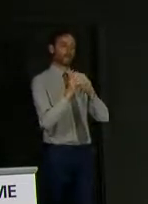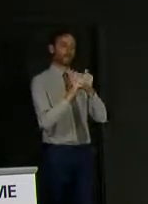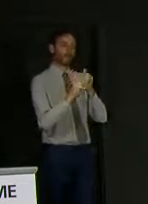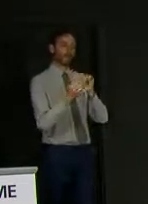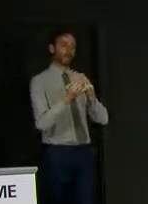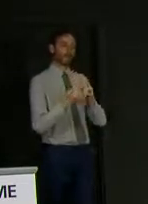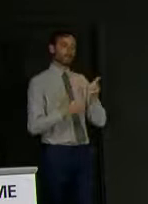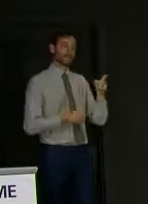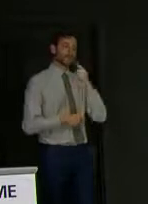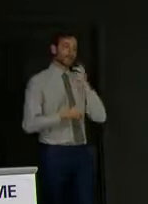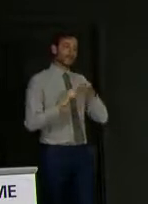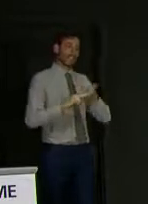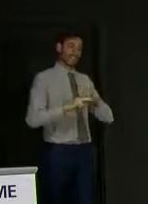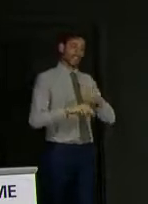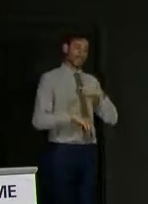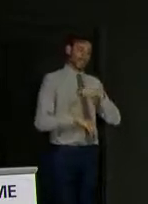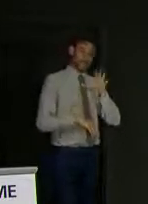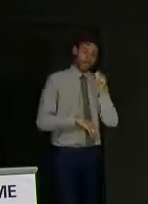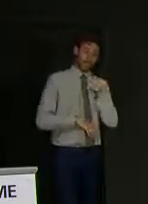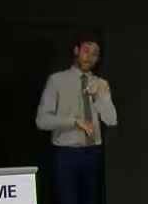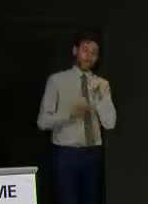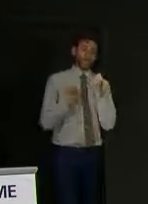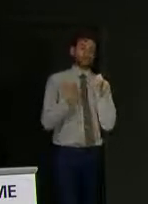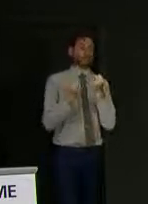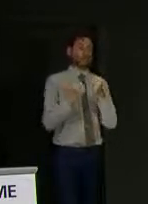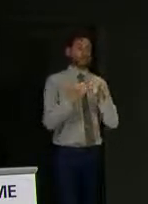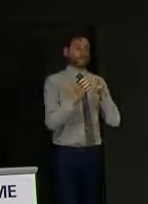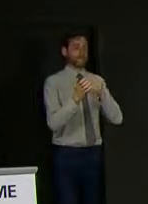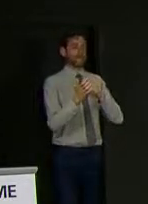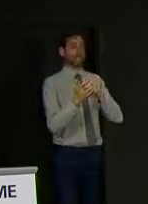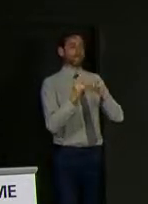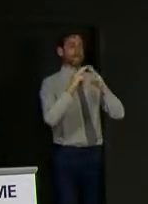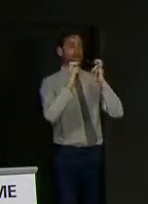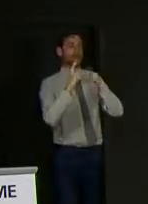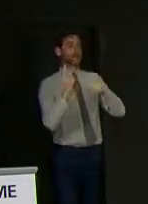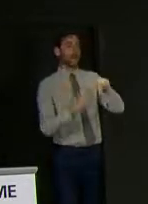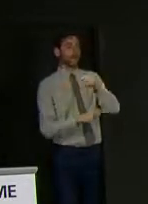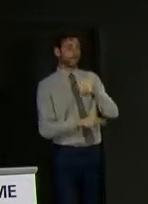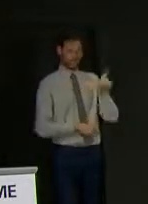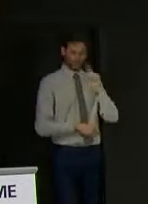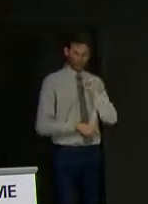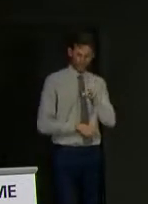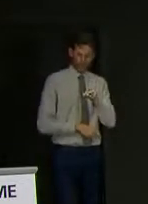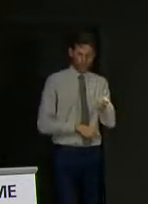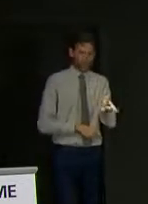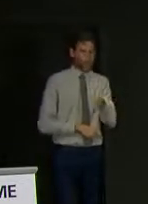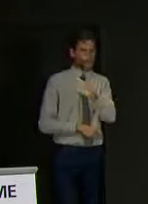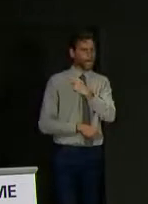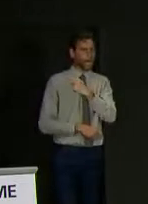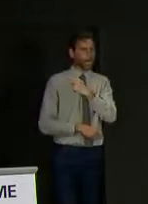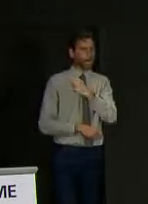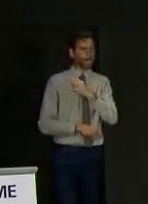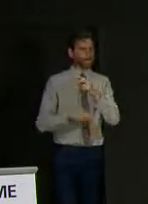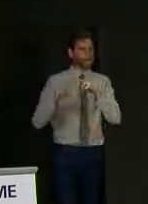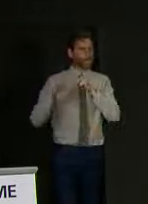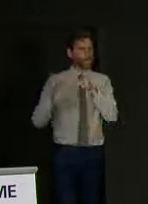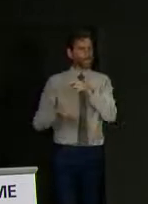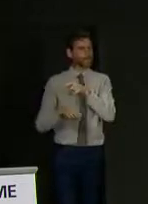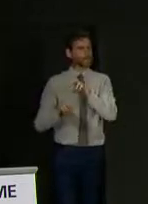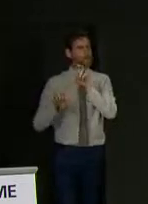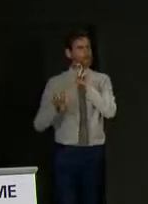if they'd caught him driving to Bernard Castle, they would have sent him back to the address he came from in Durham and